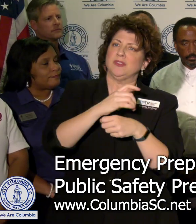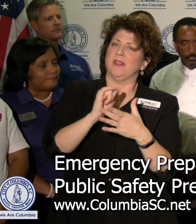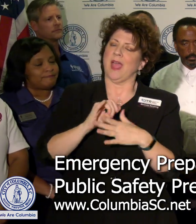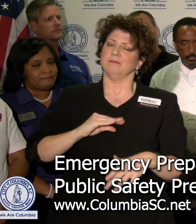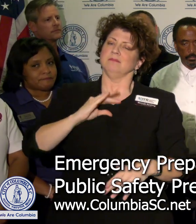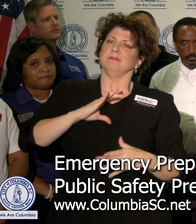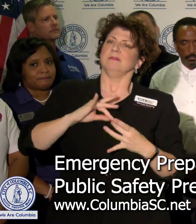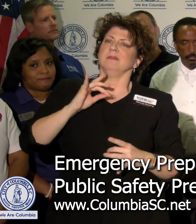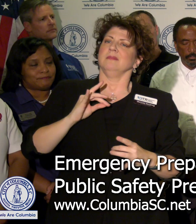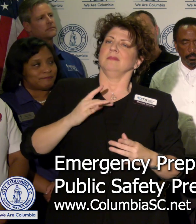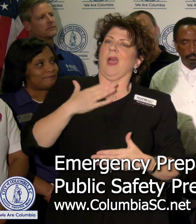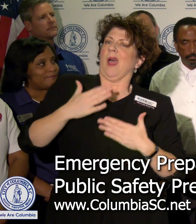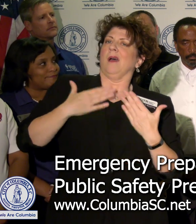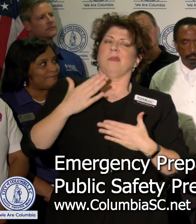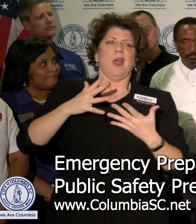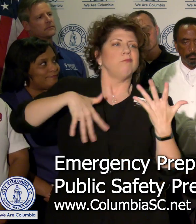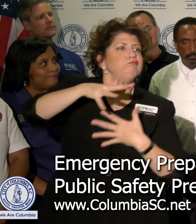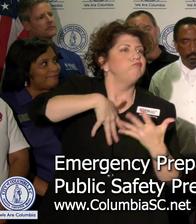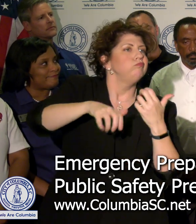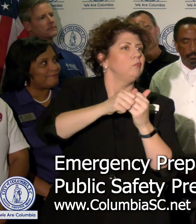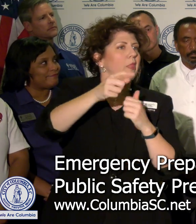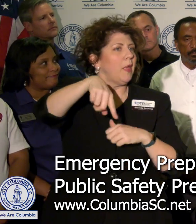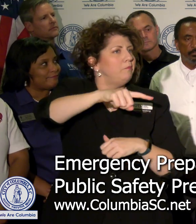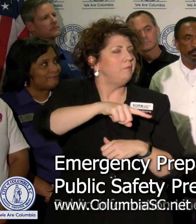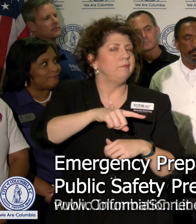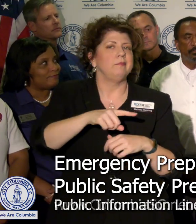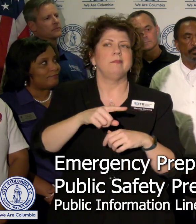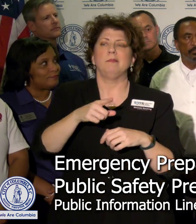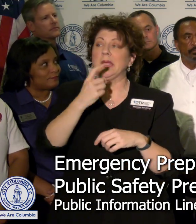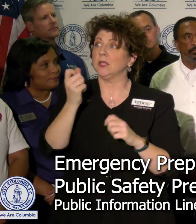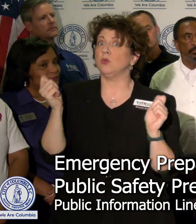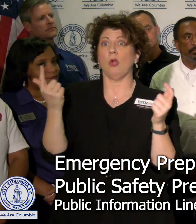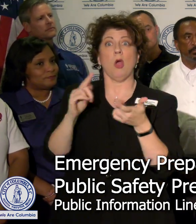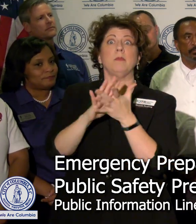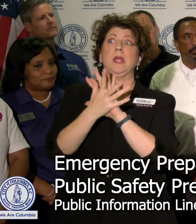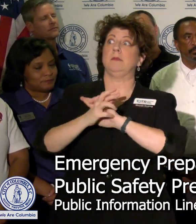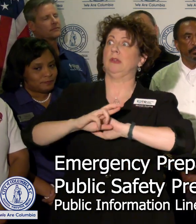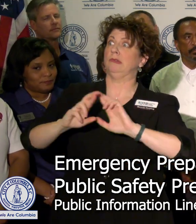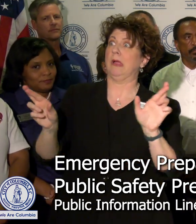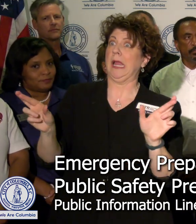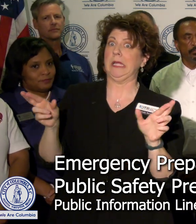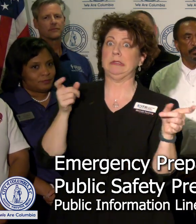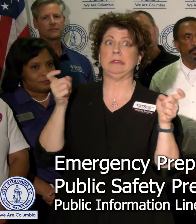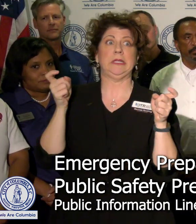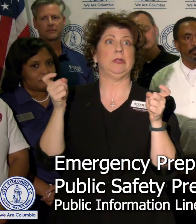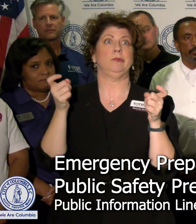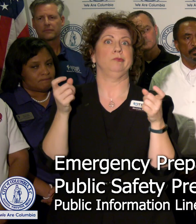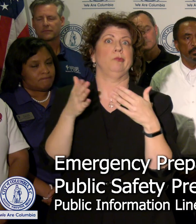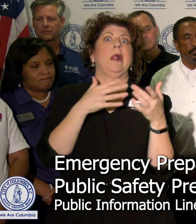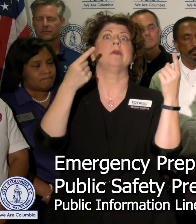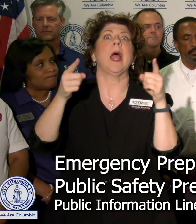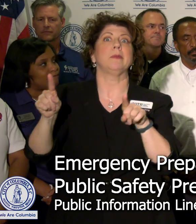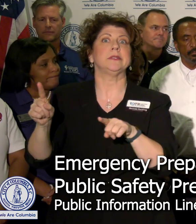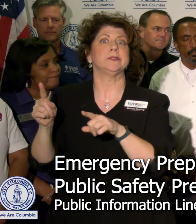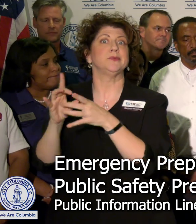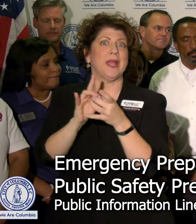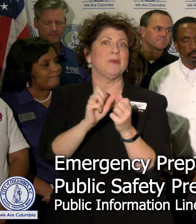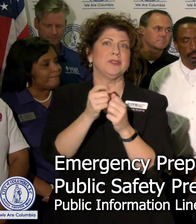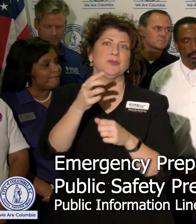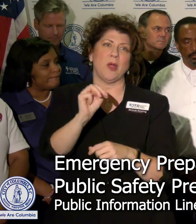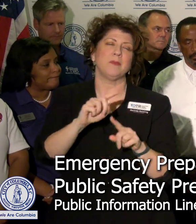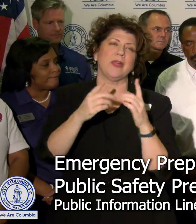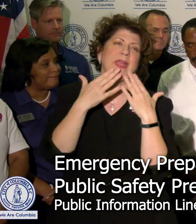up and participating, interacting with them as we all prepare to deal with the outcomes of the storm. Thank you.